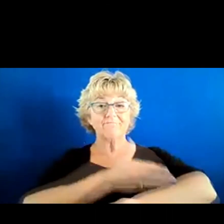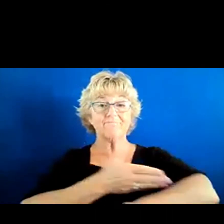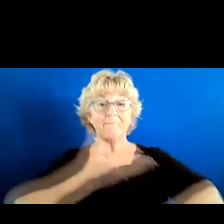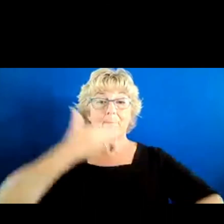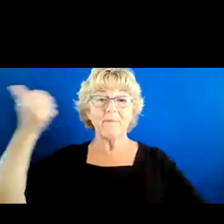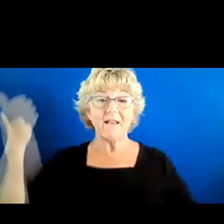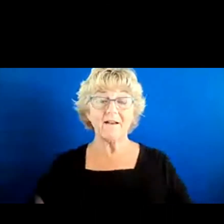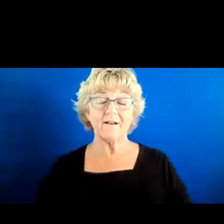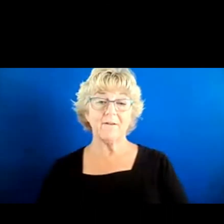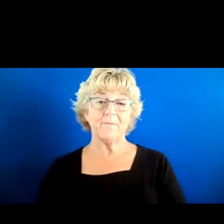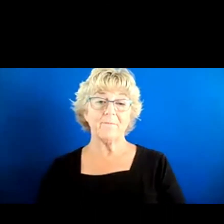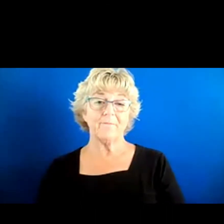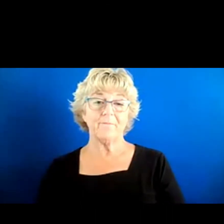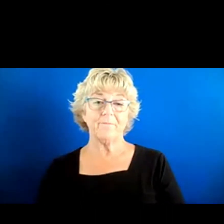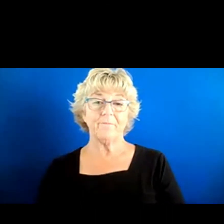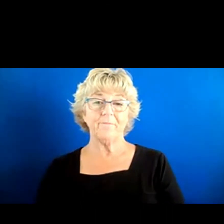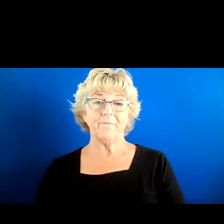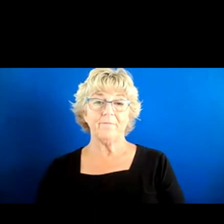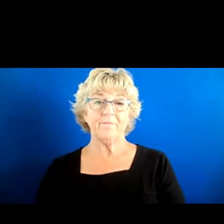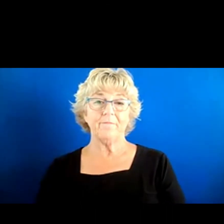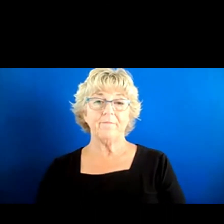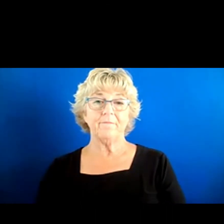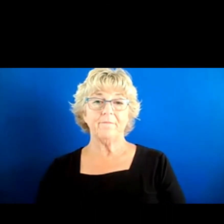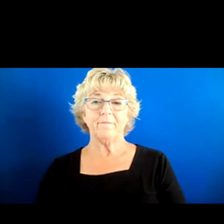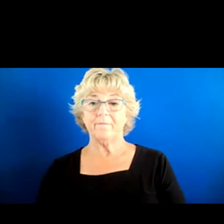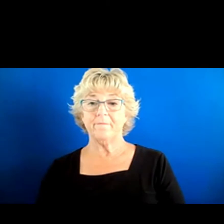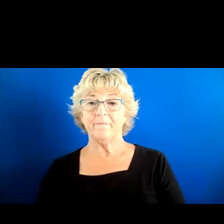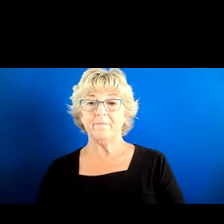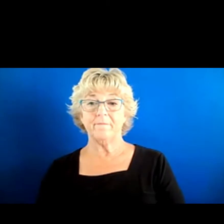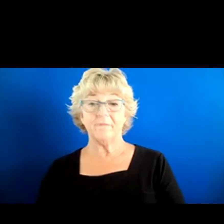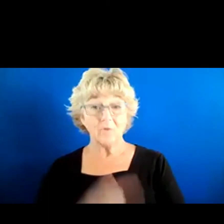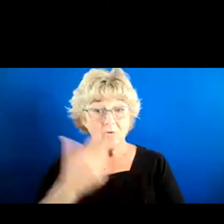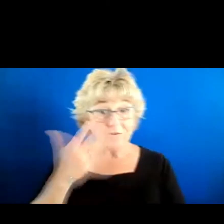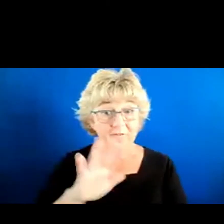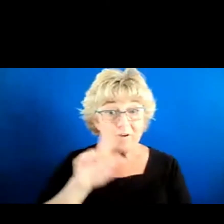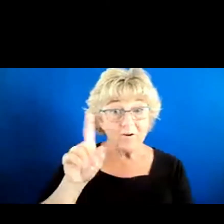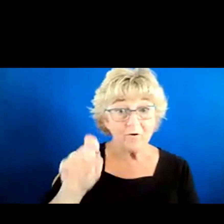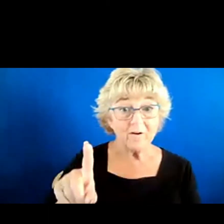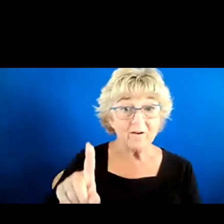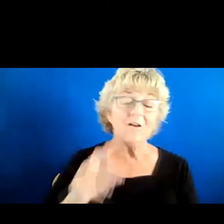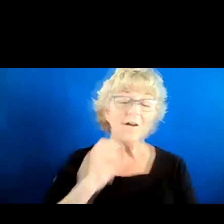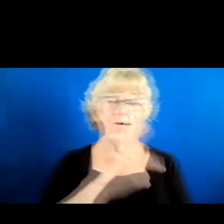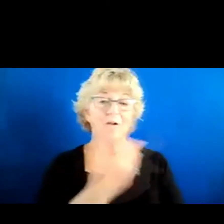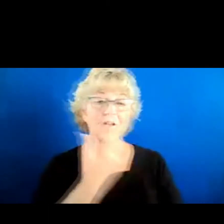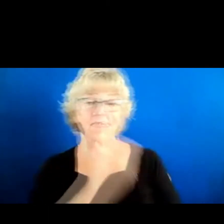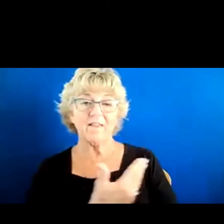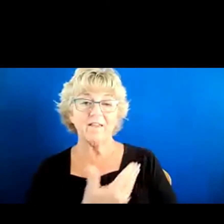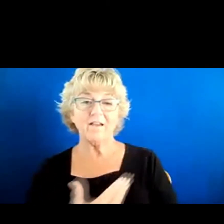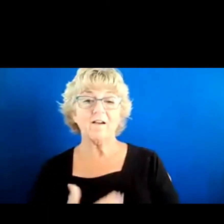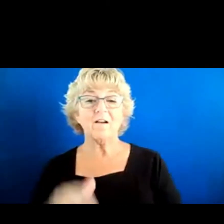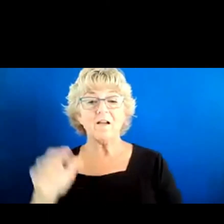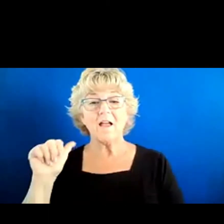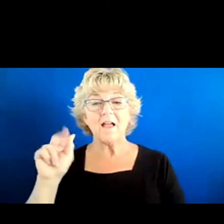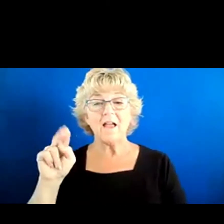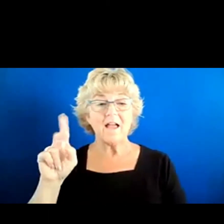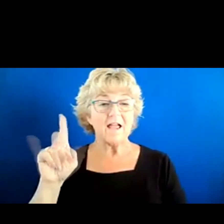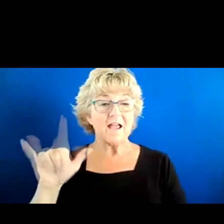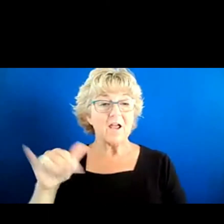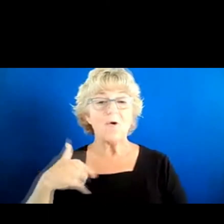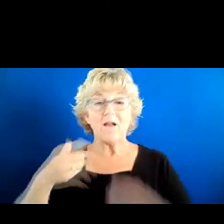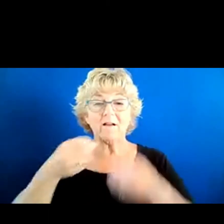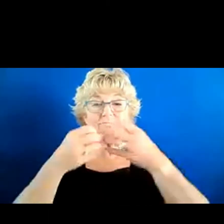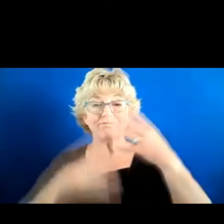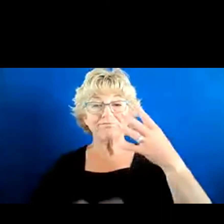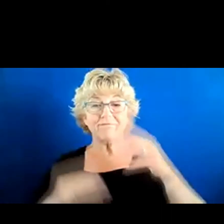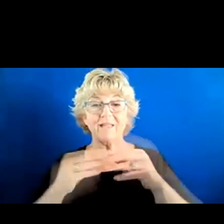Andy, I don't want to lose some – I'm so sorry. Did you finish your question? Thank you. appreciate it. Andy, I don't want to lose – we've got a lot of people in the